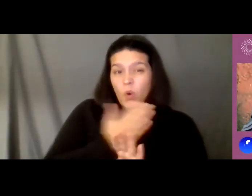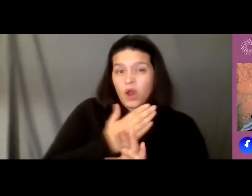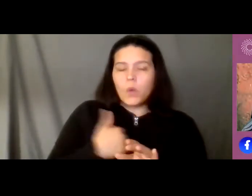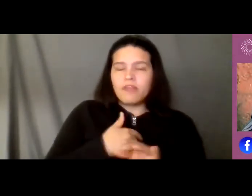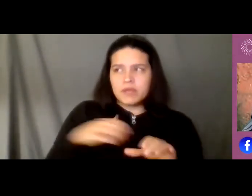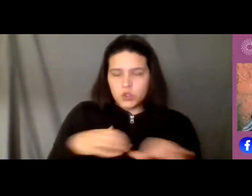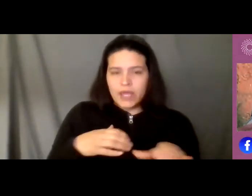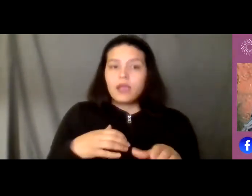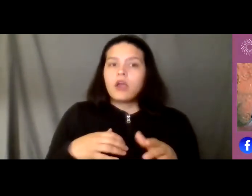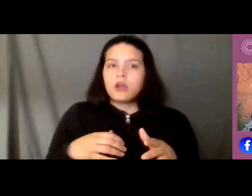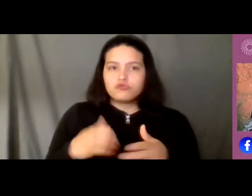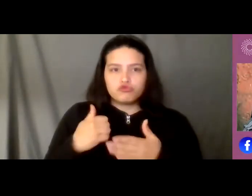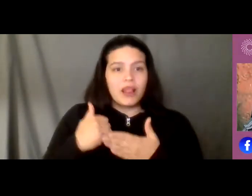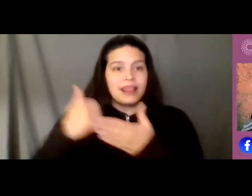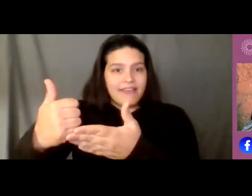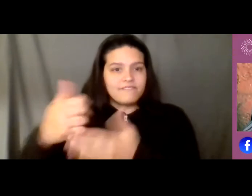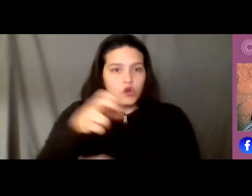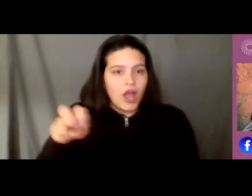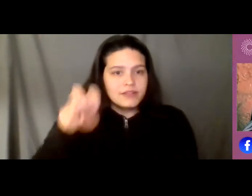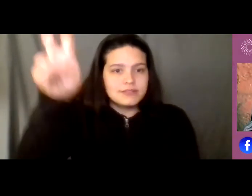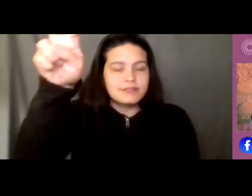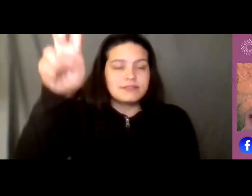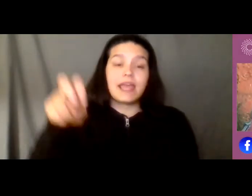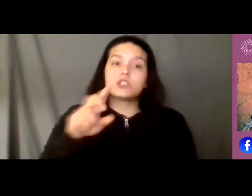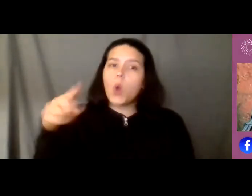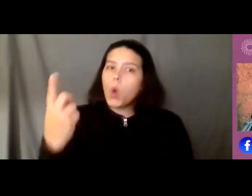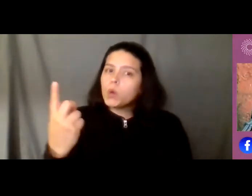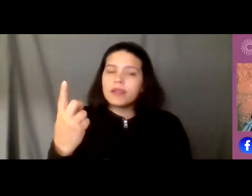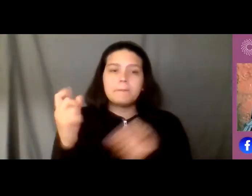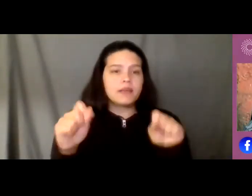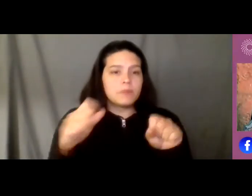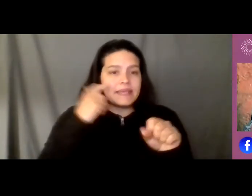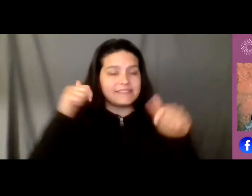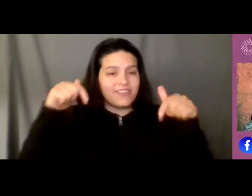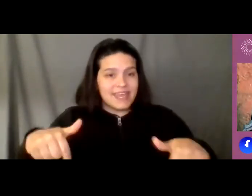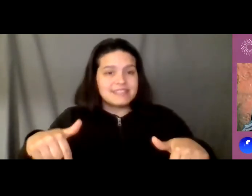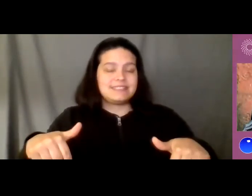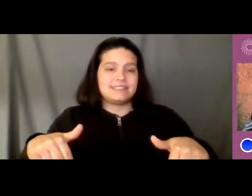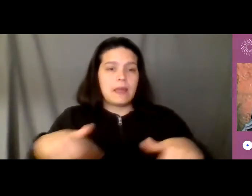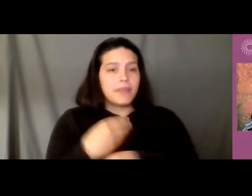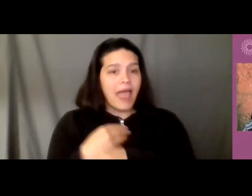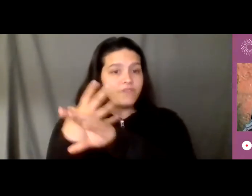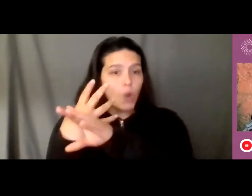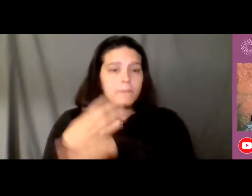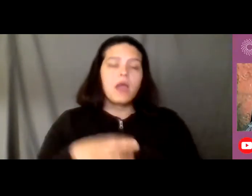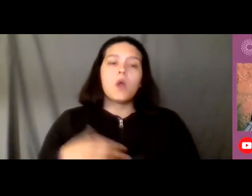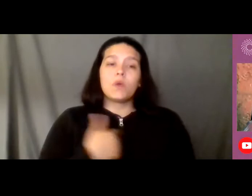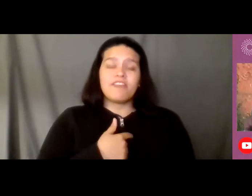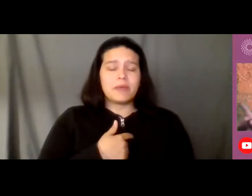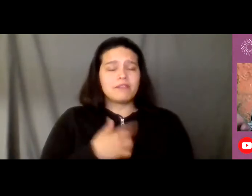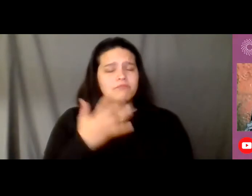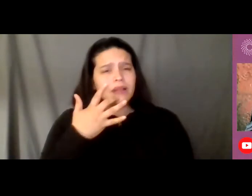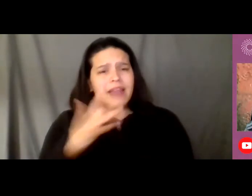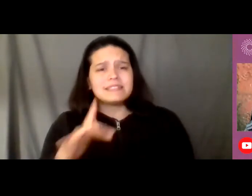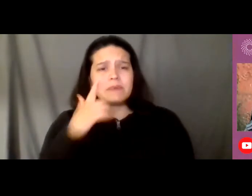been possible because of this platform we've been very blessed being very blessed because of you not only to be doing